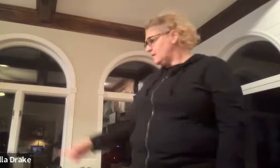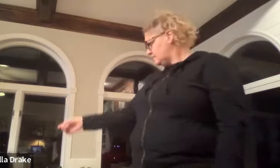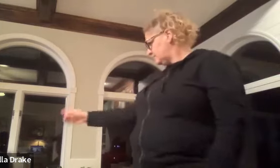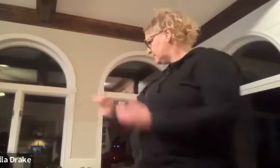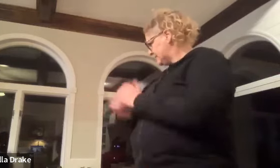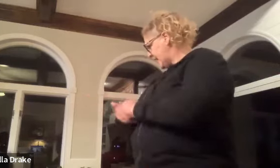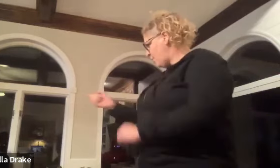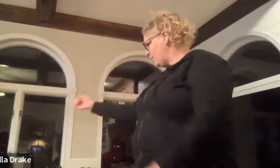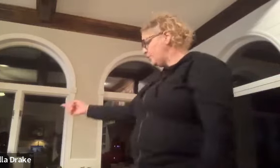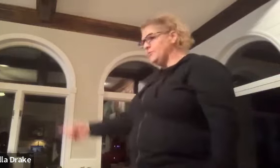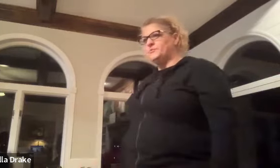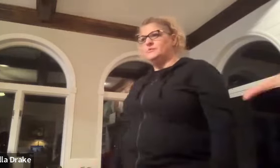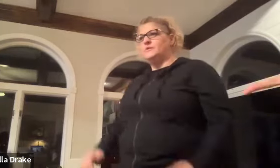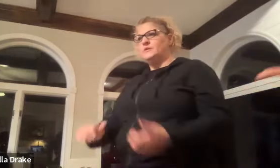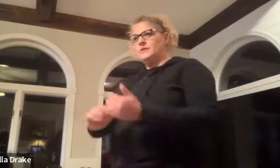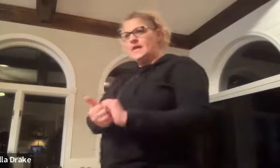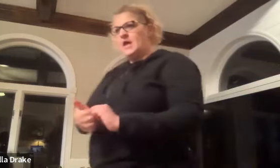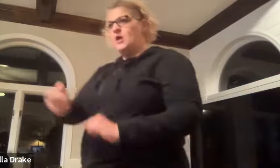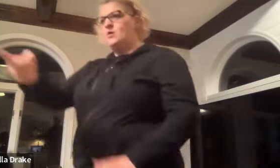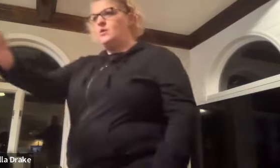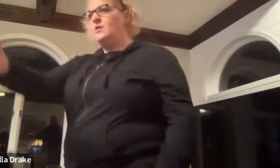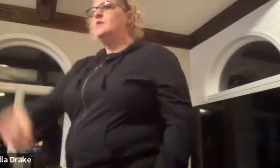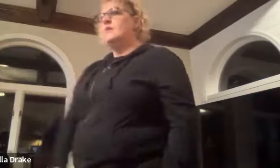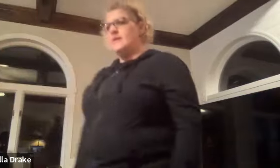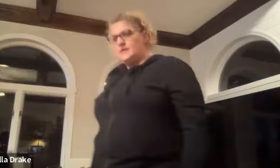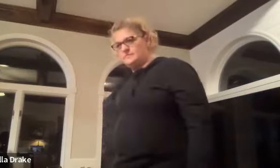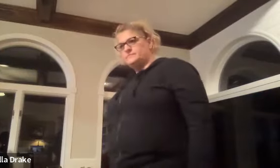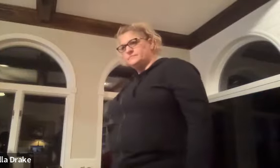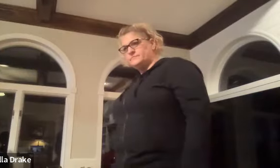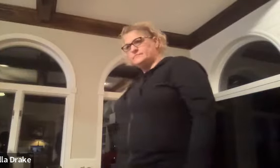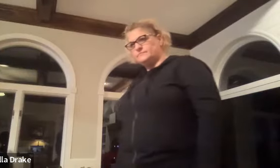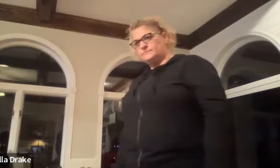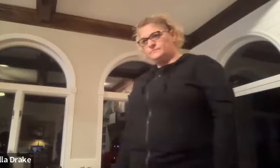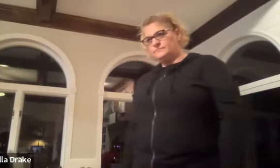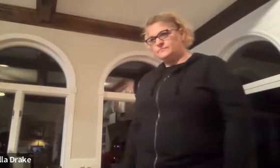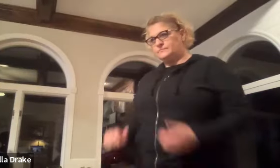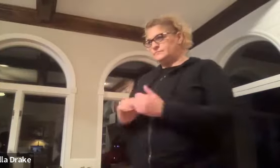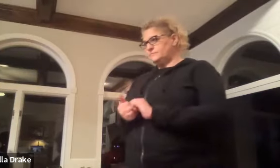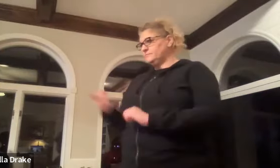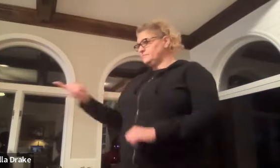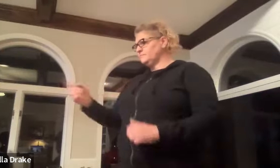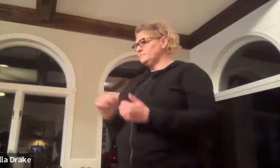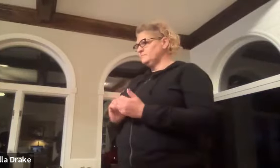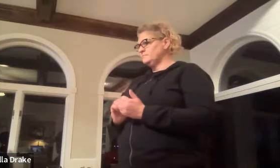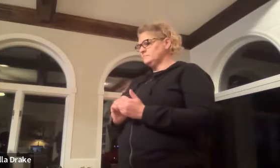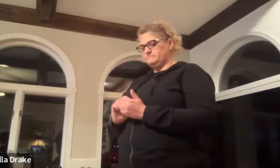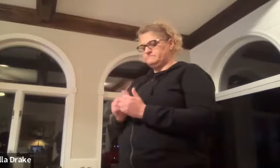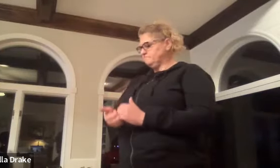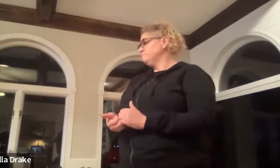are you how are you do twist your other or do you just